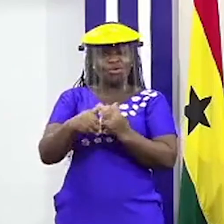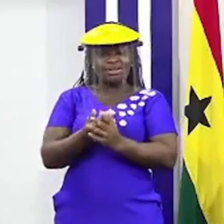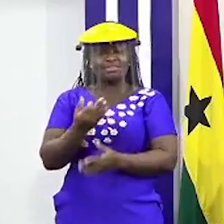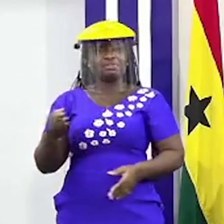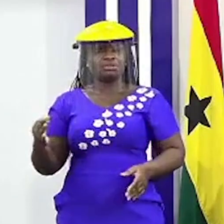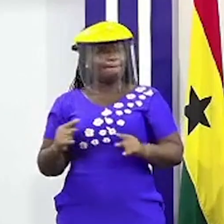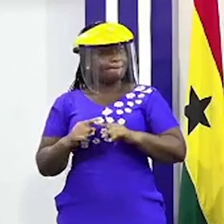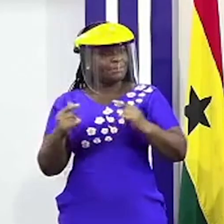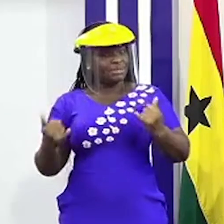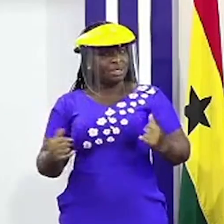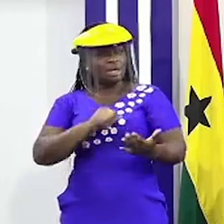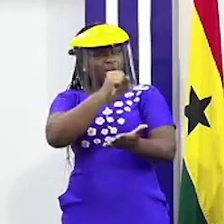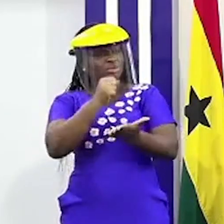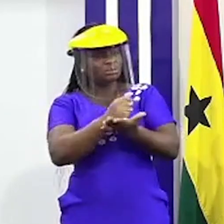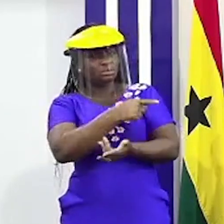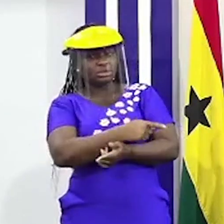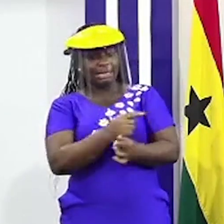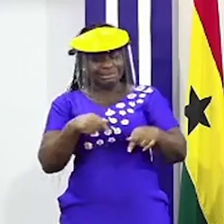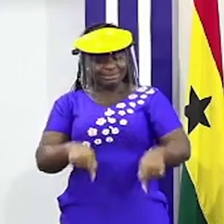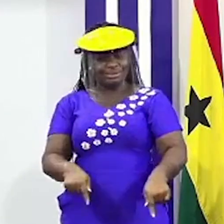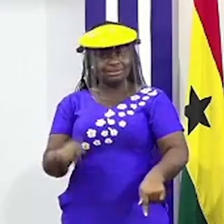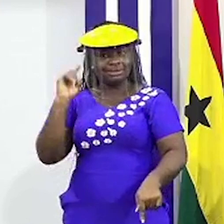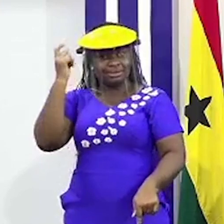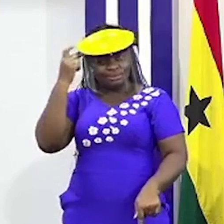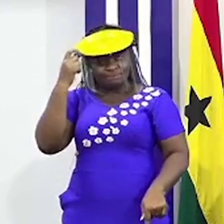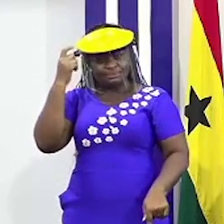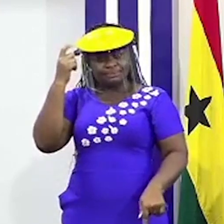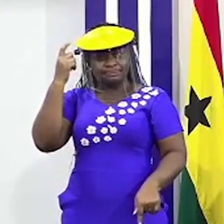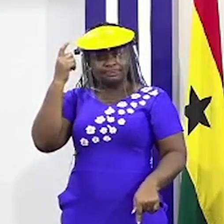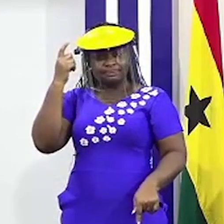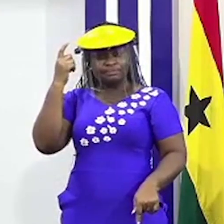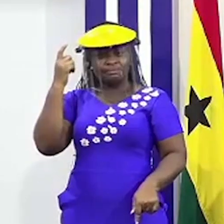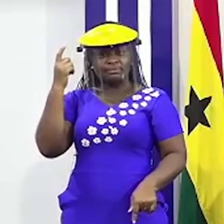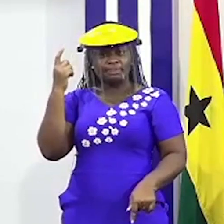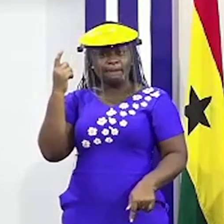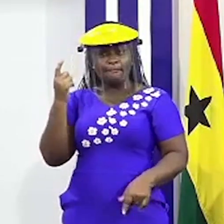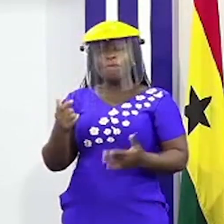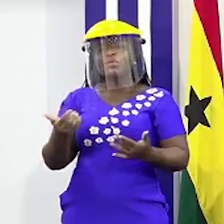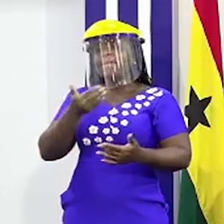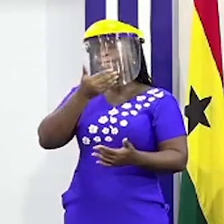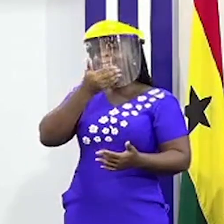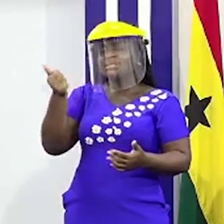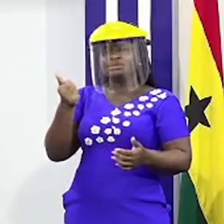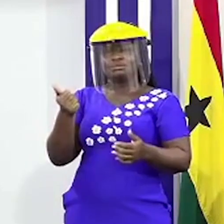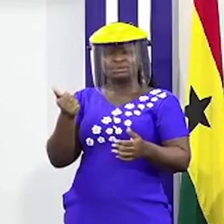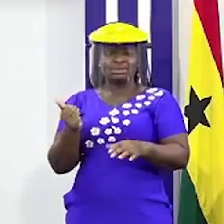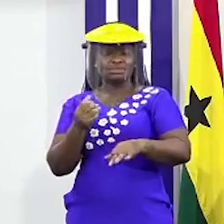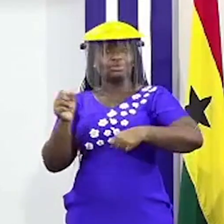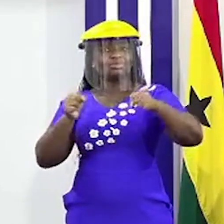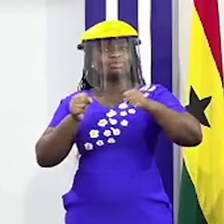and so far i cannot show you that this regime is going to be considered as the best in terms of sports infrastructure